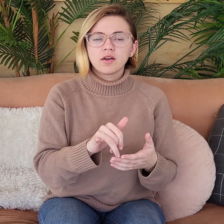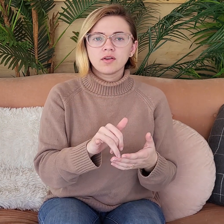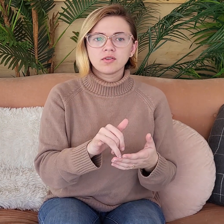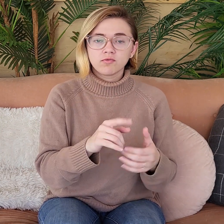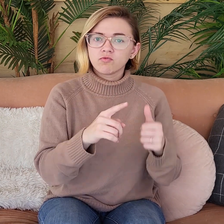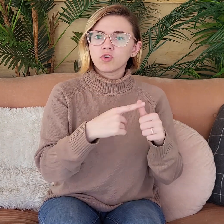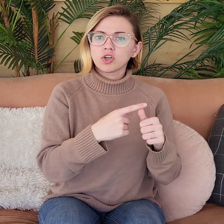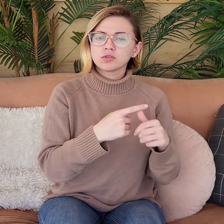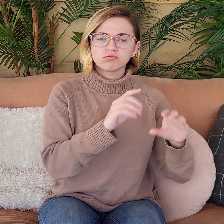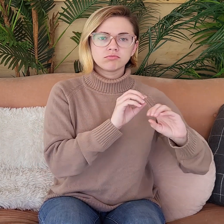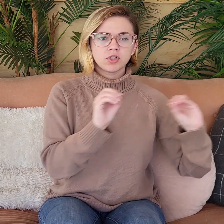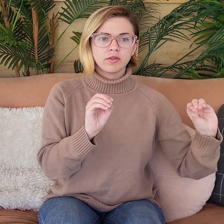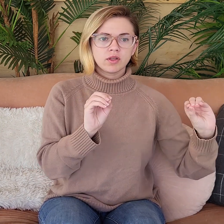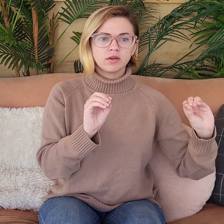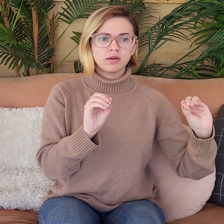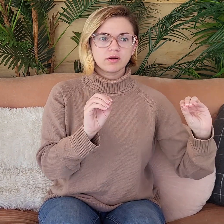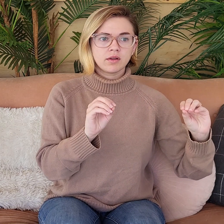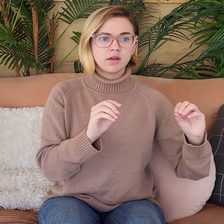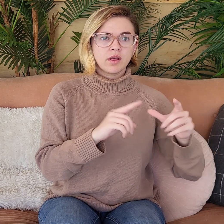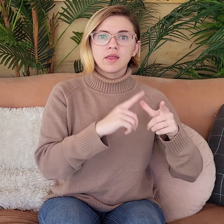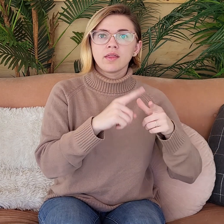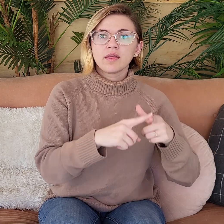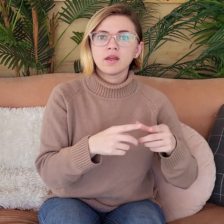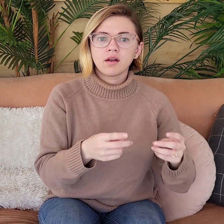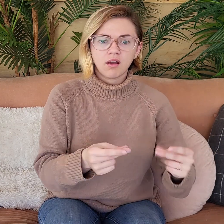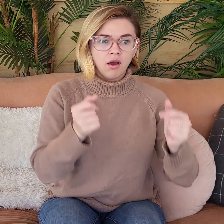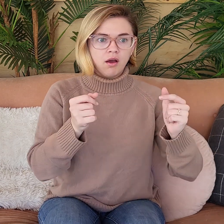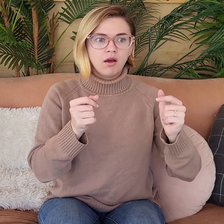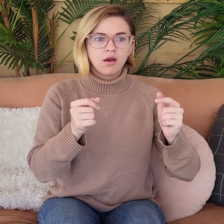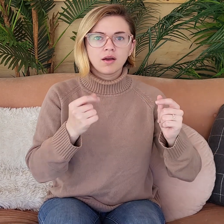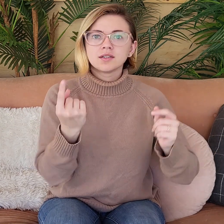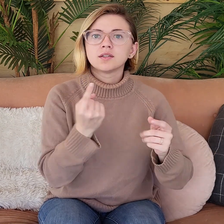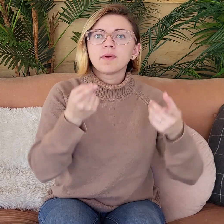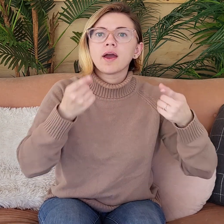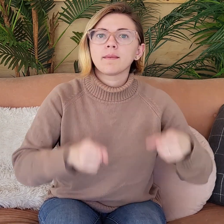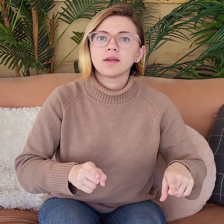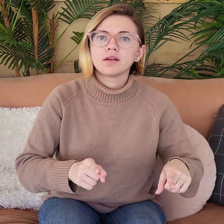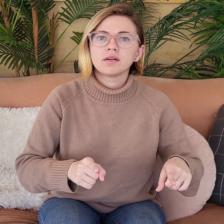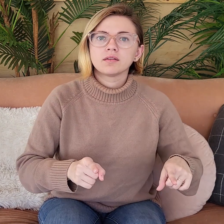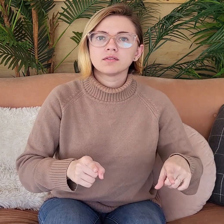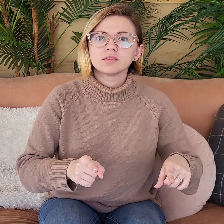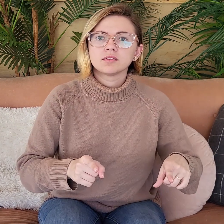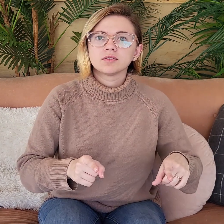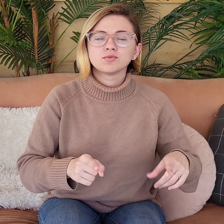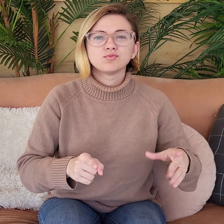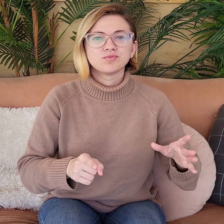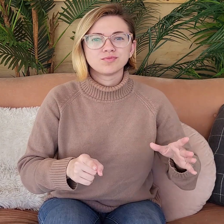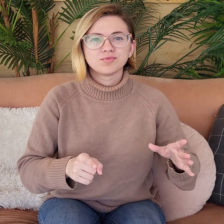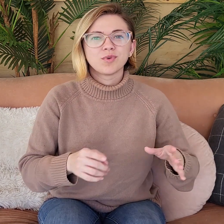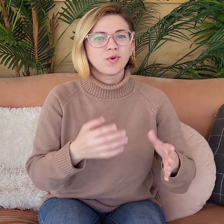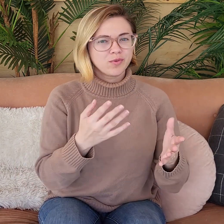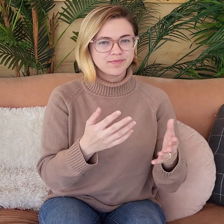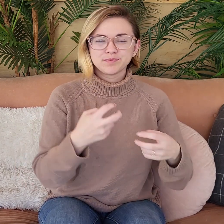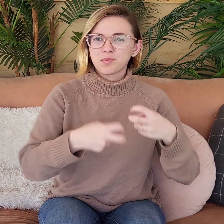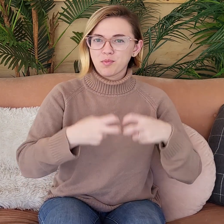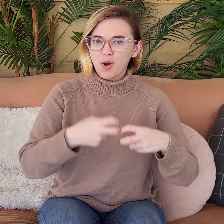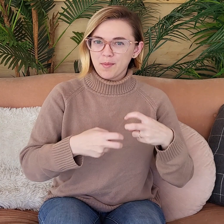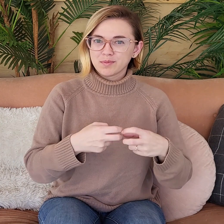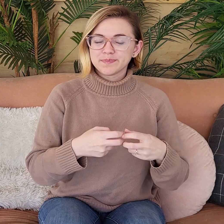they believe that first there was nothing, and then all of a sudden something happened. Well,